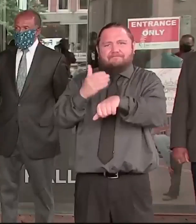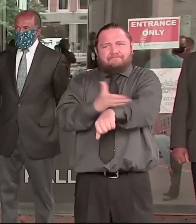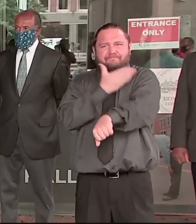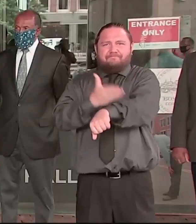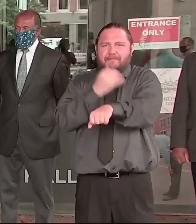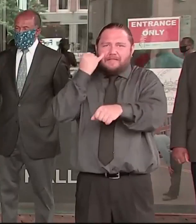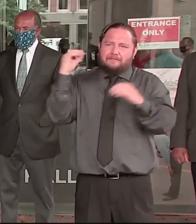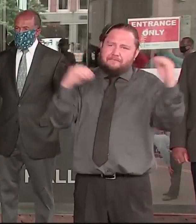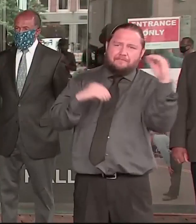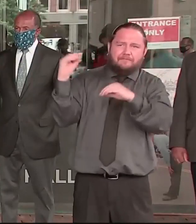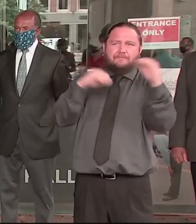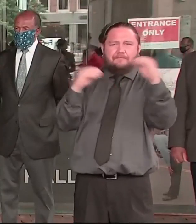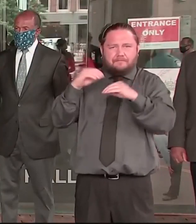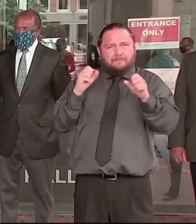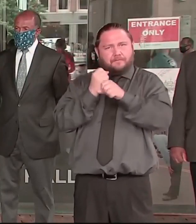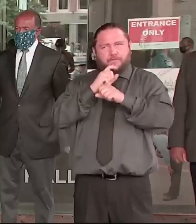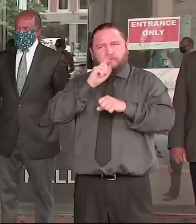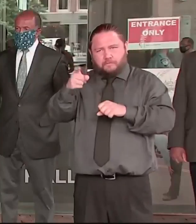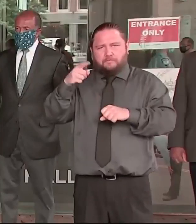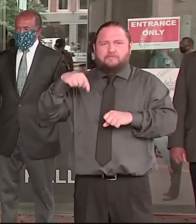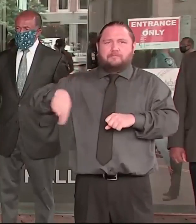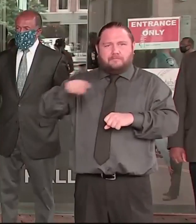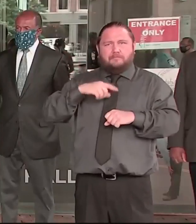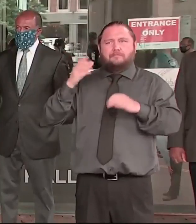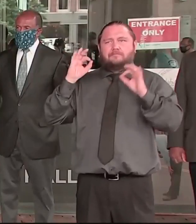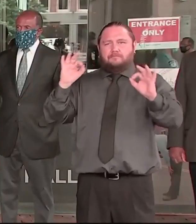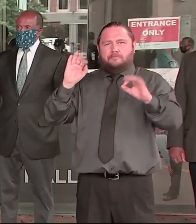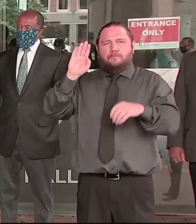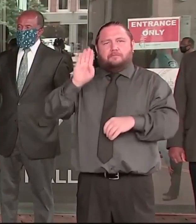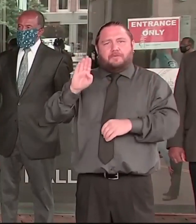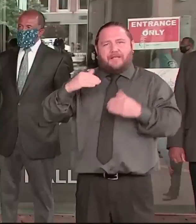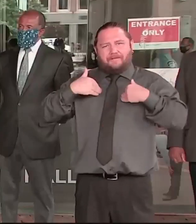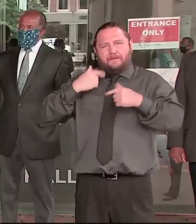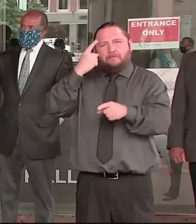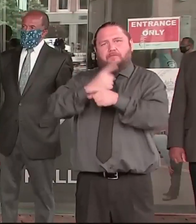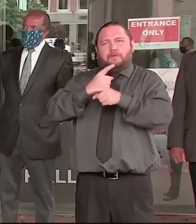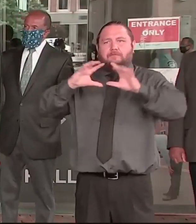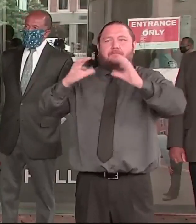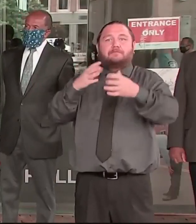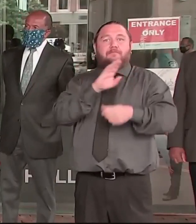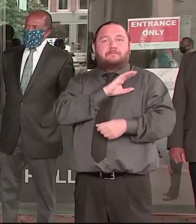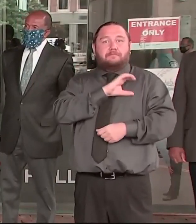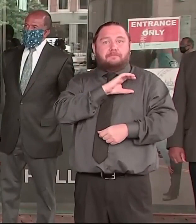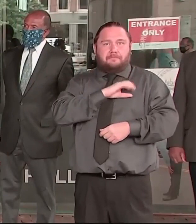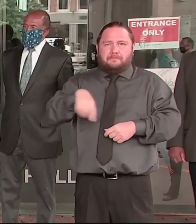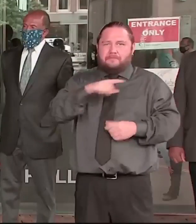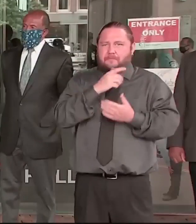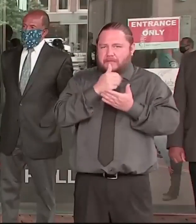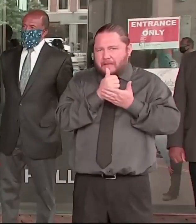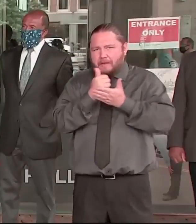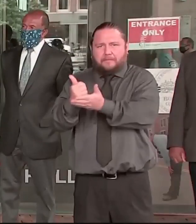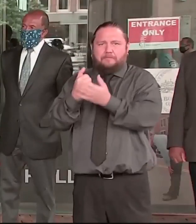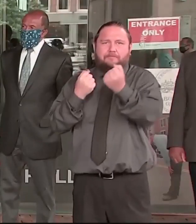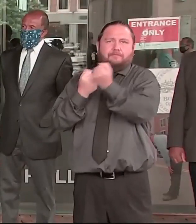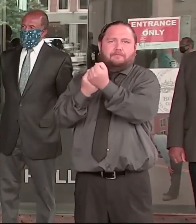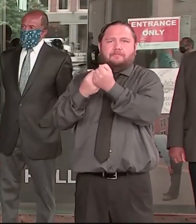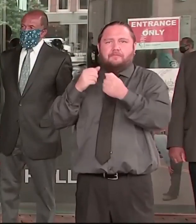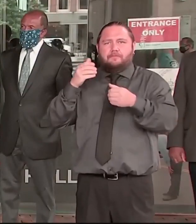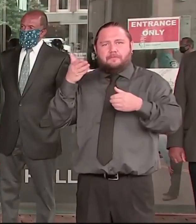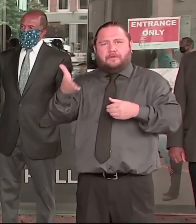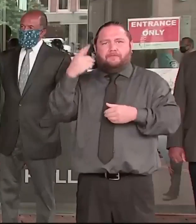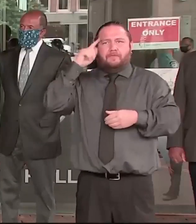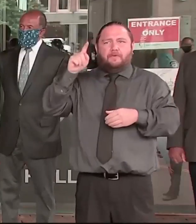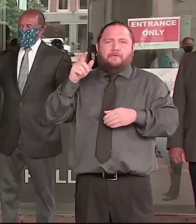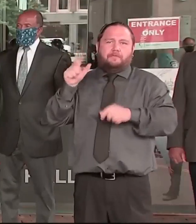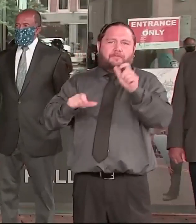I also want to remind all of us that systemic change must go far beyond law enforcement. We